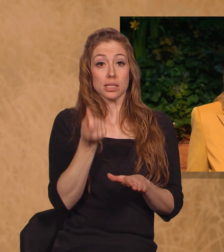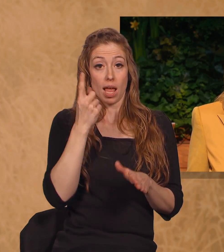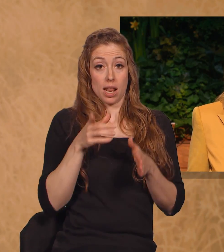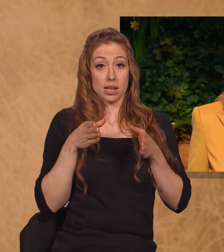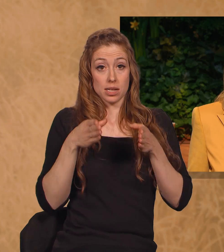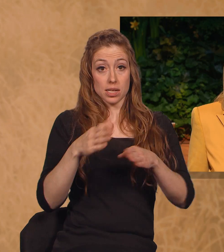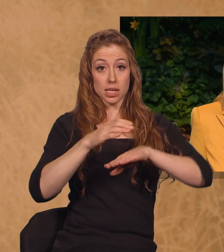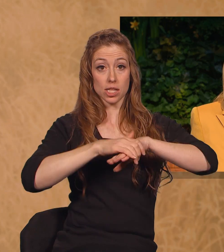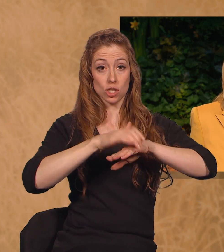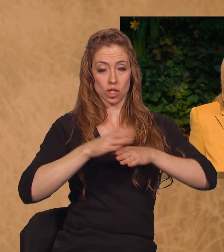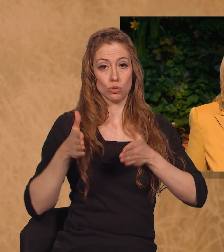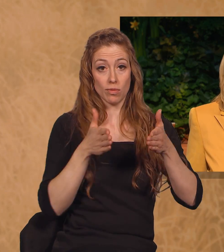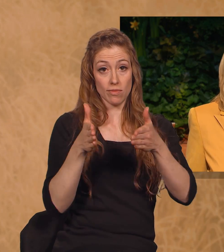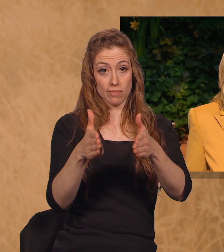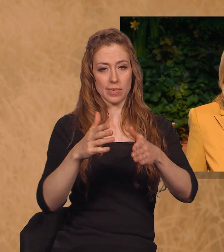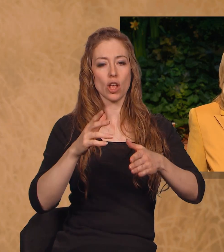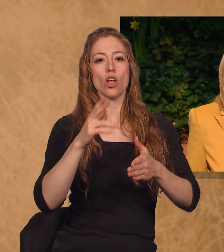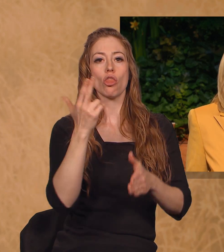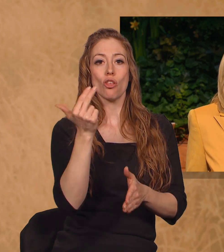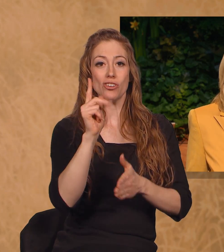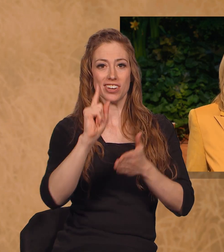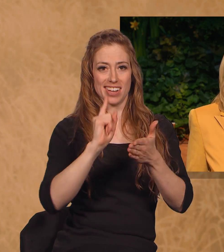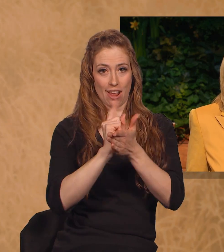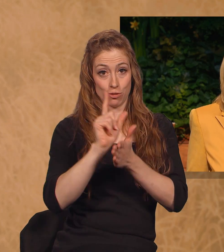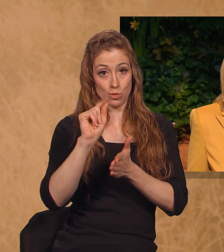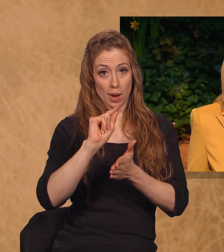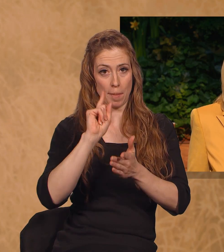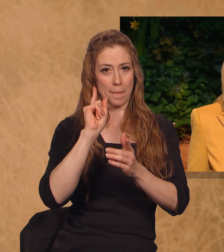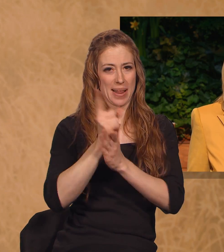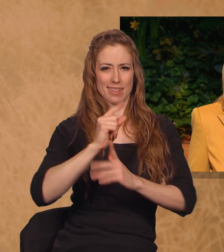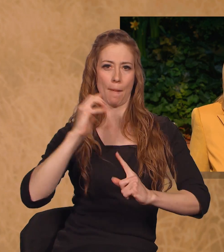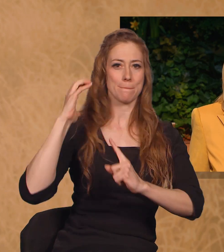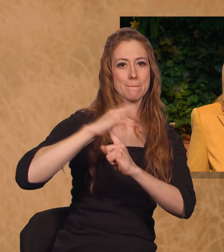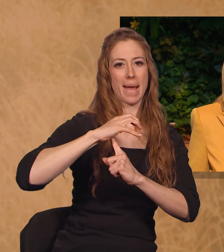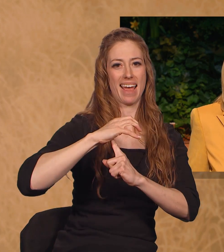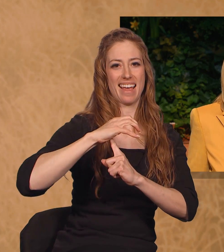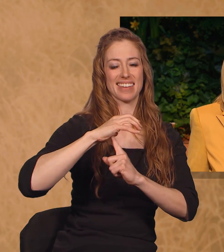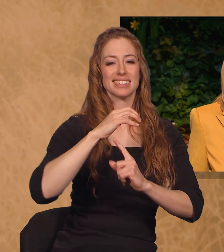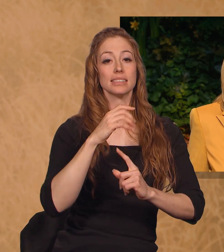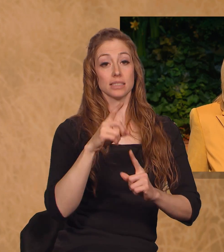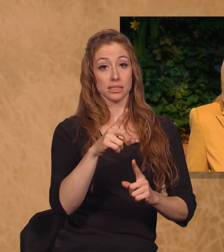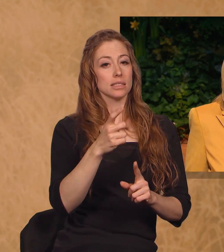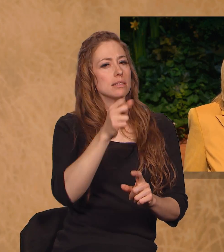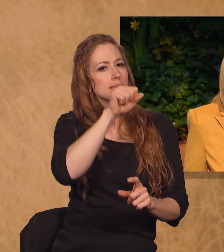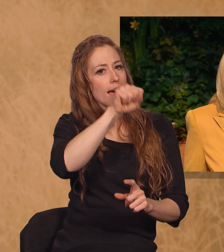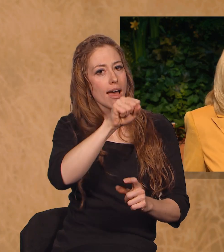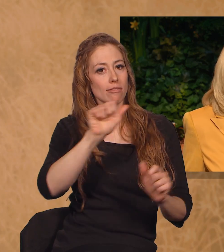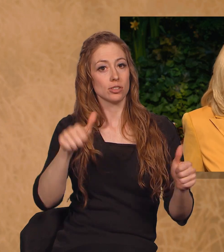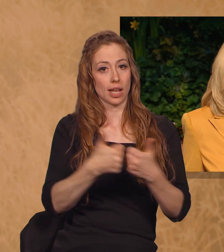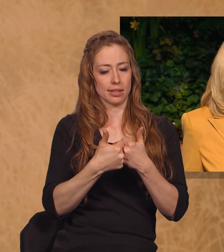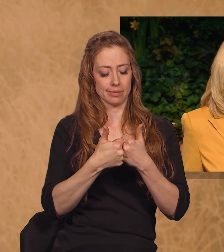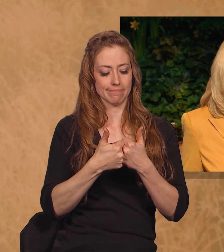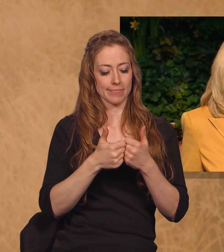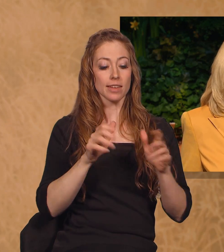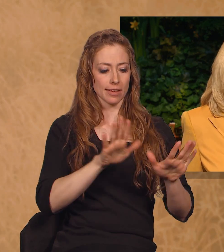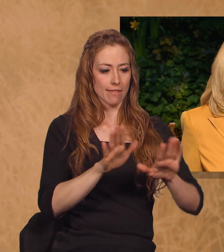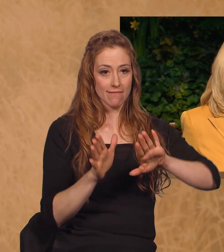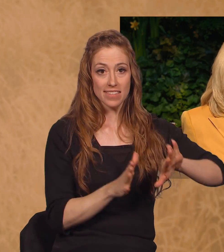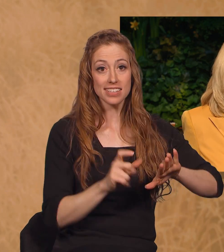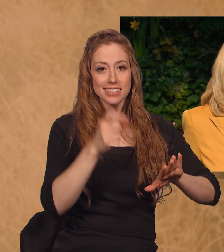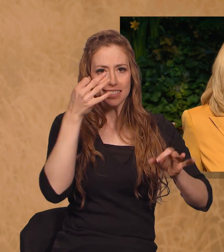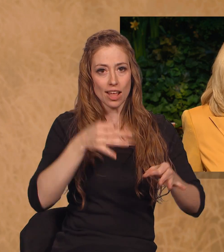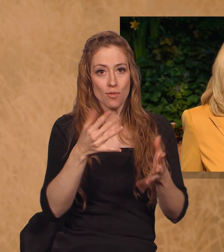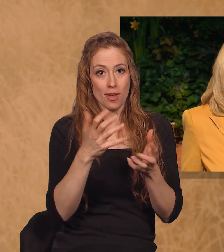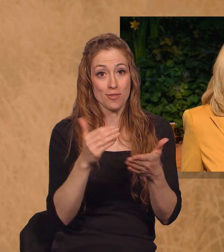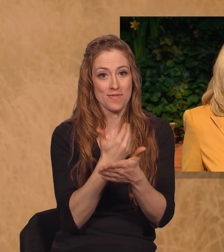hours and 20 minutes. Florence loved a challenge, and she later attempted to swim between the coastline of California